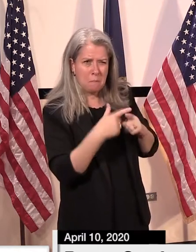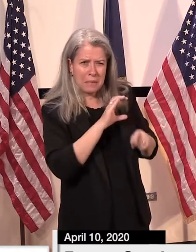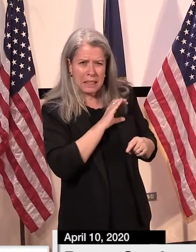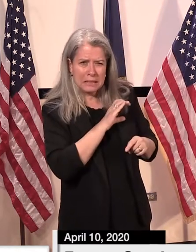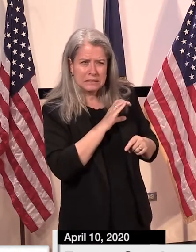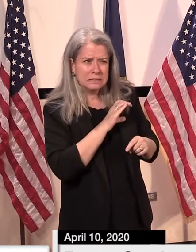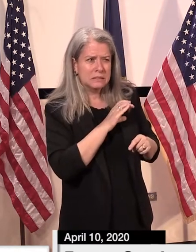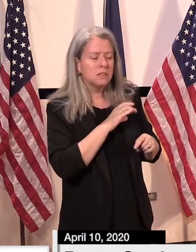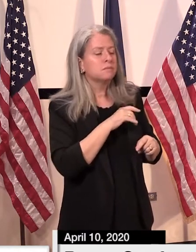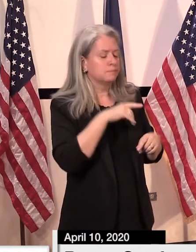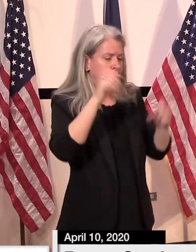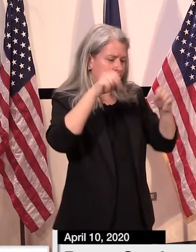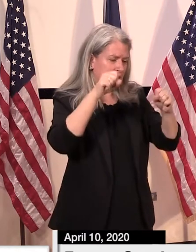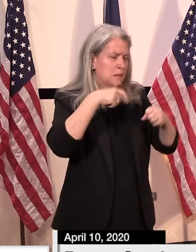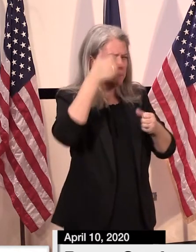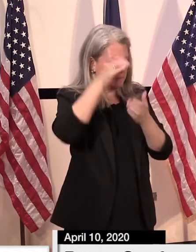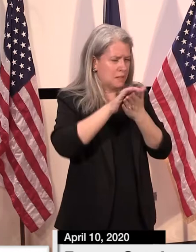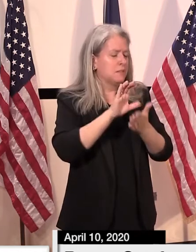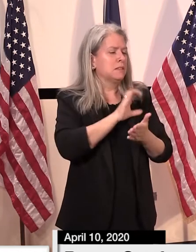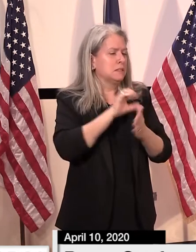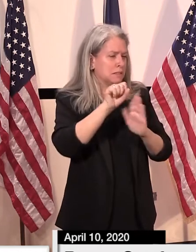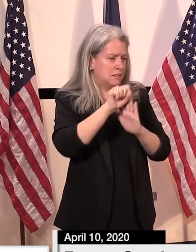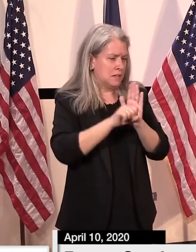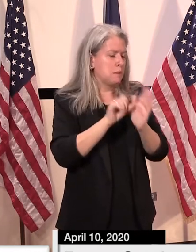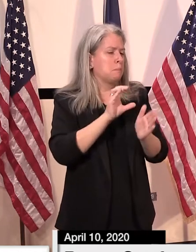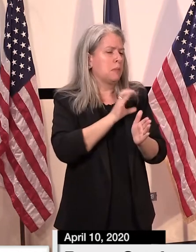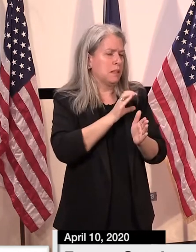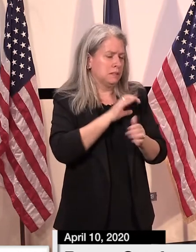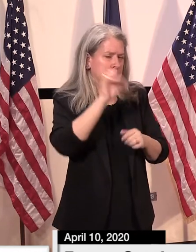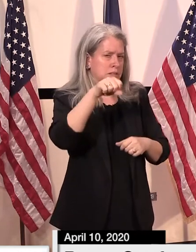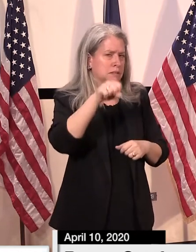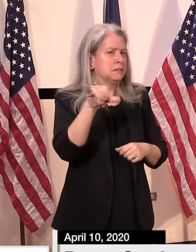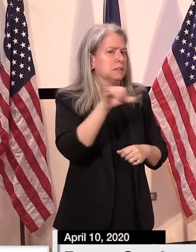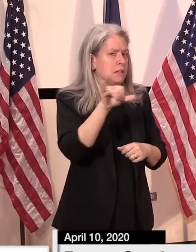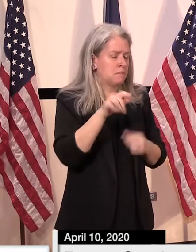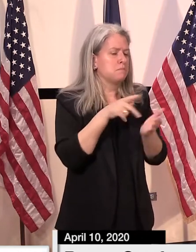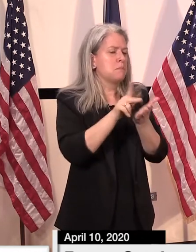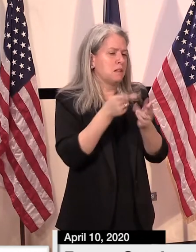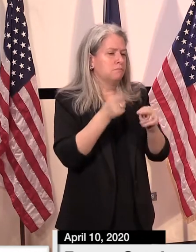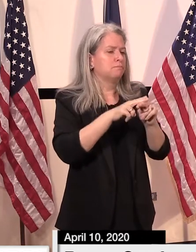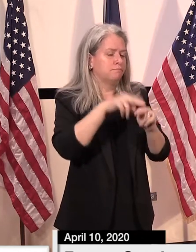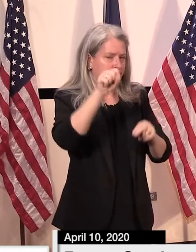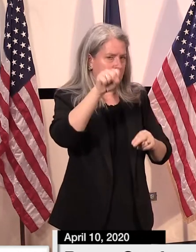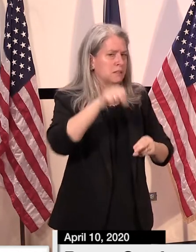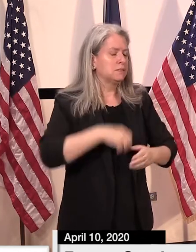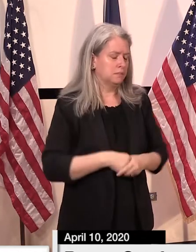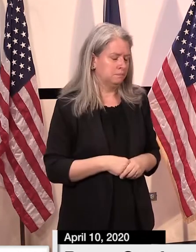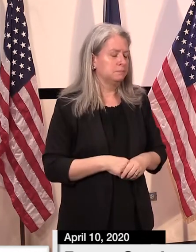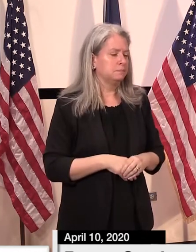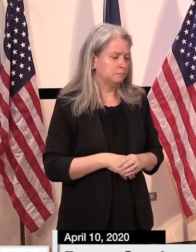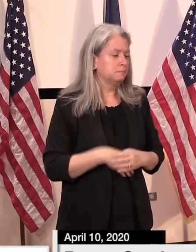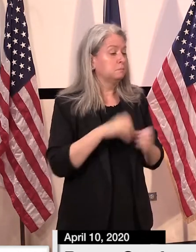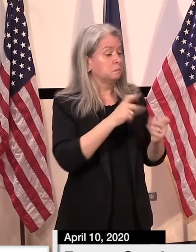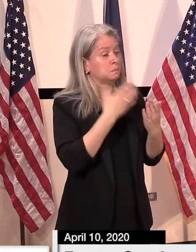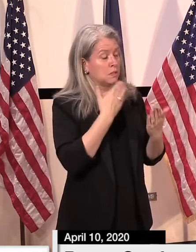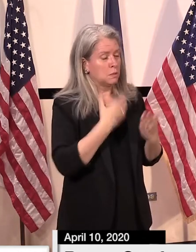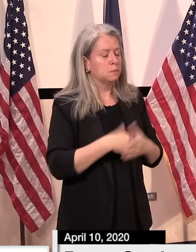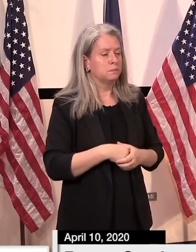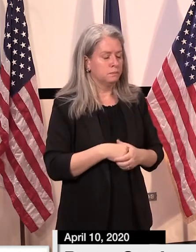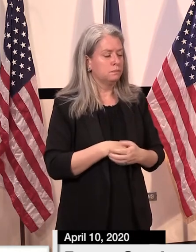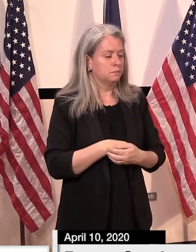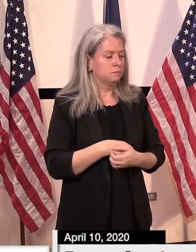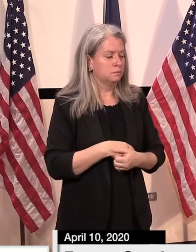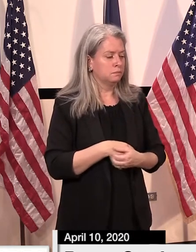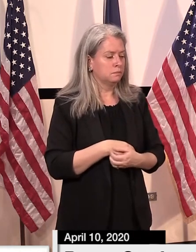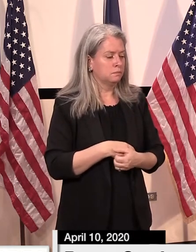Yes, I believe the state police, again, were offered the same pay increases. Okay, thanks. I'm sorry.